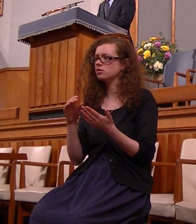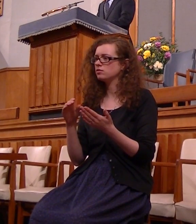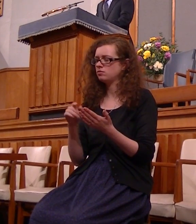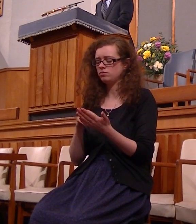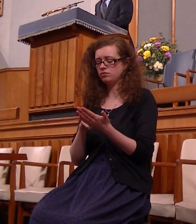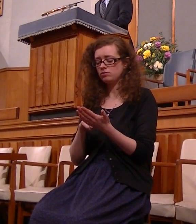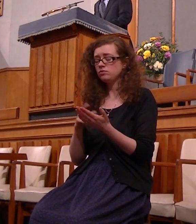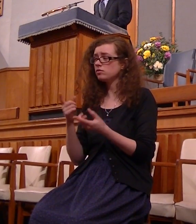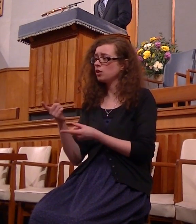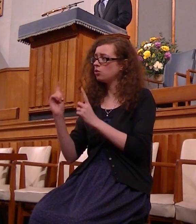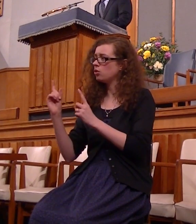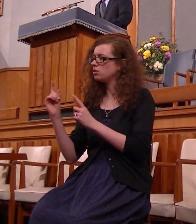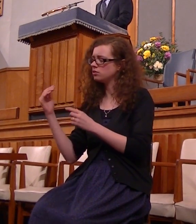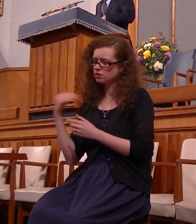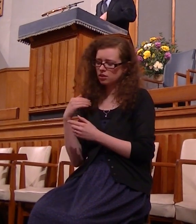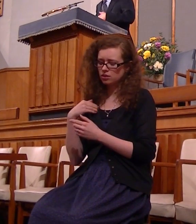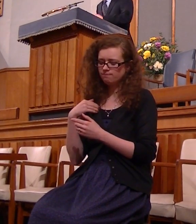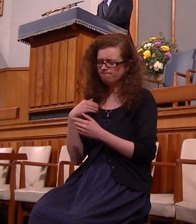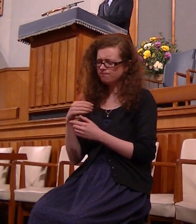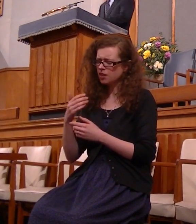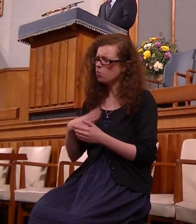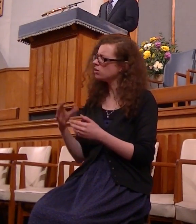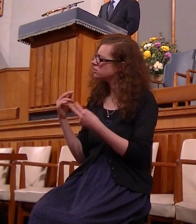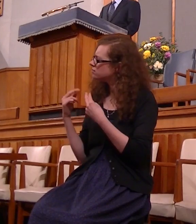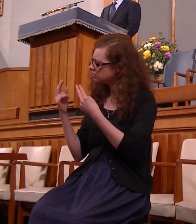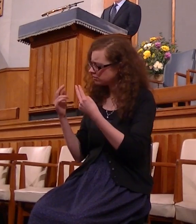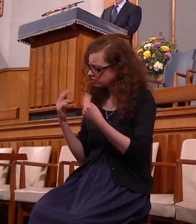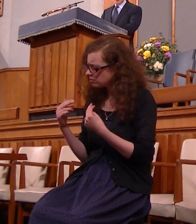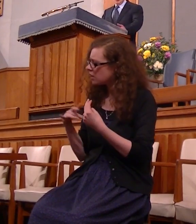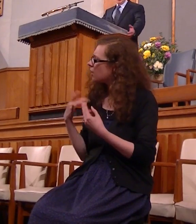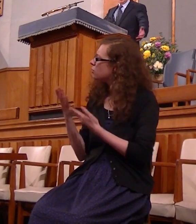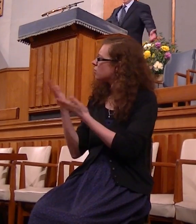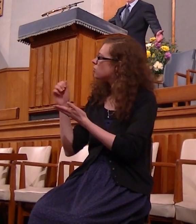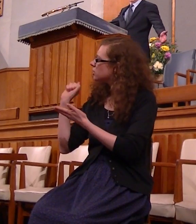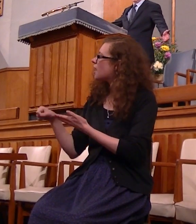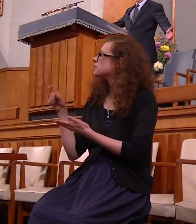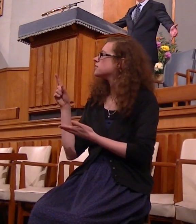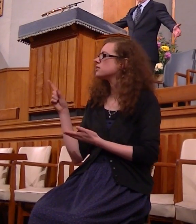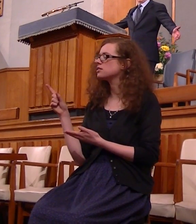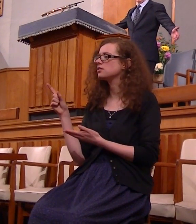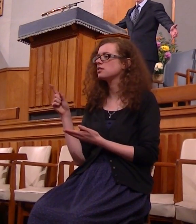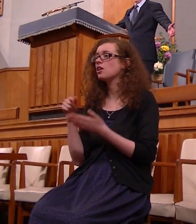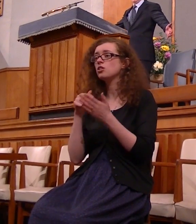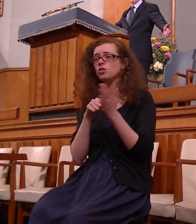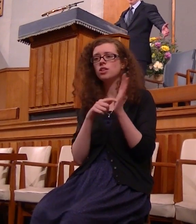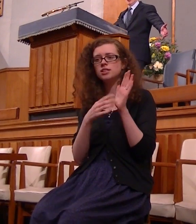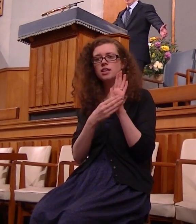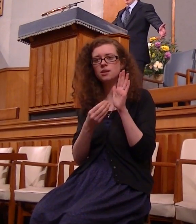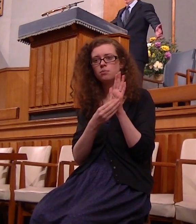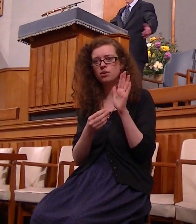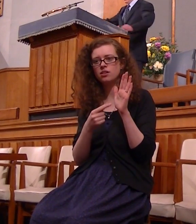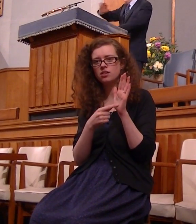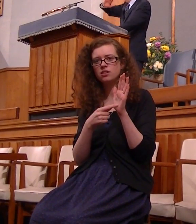Lord moves you to make as you give yourself to him so here's the picture here's how it works